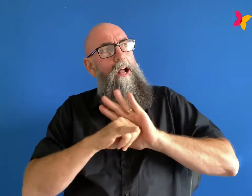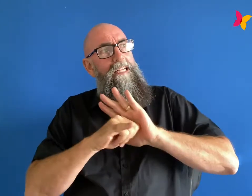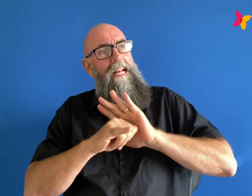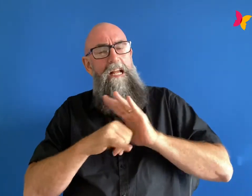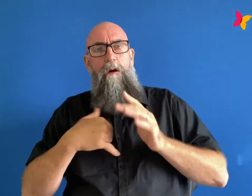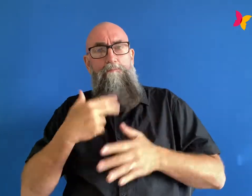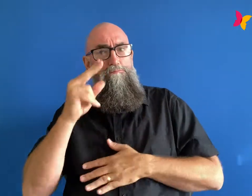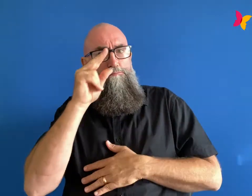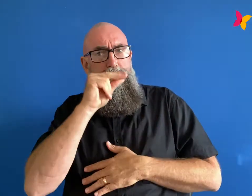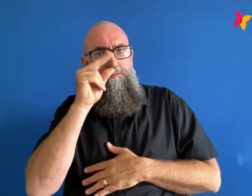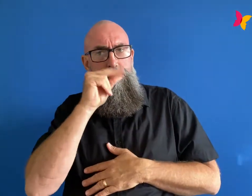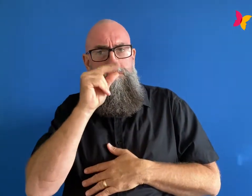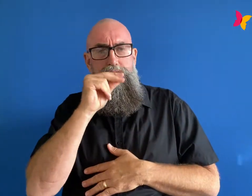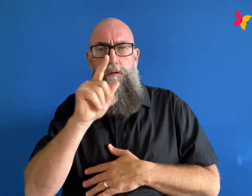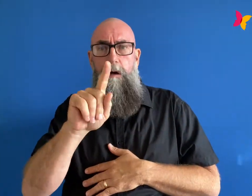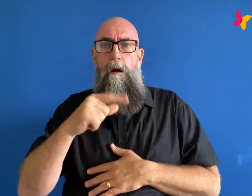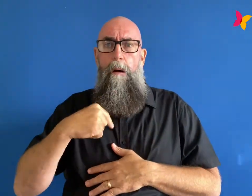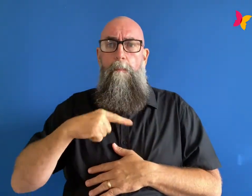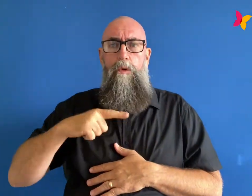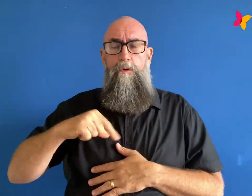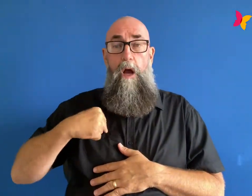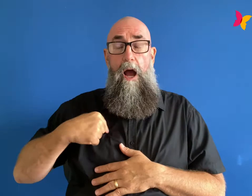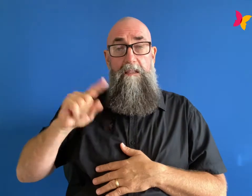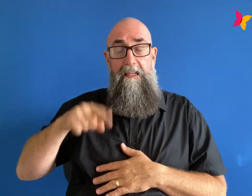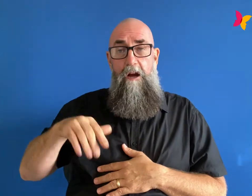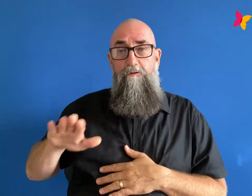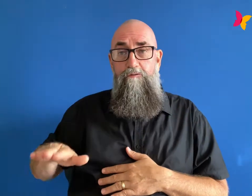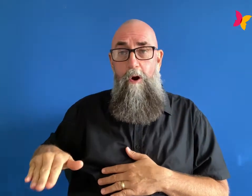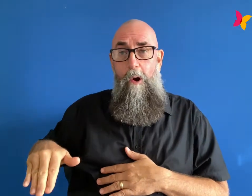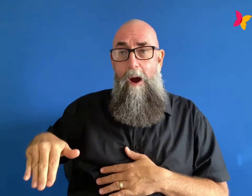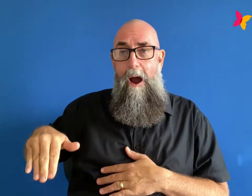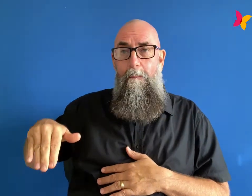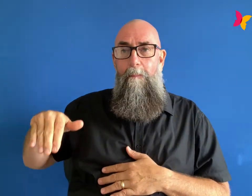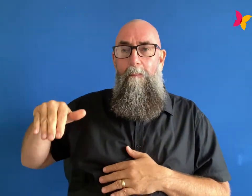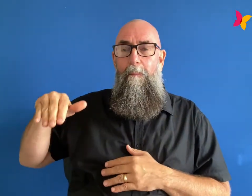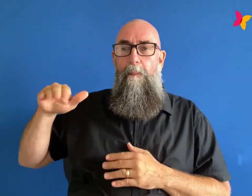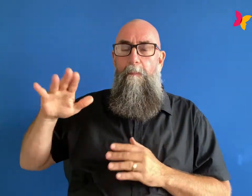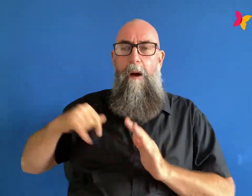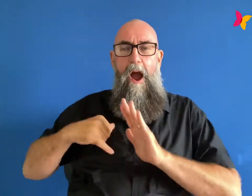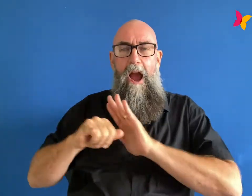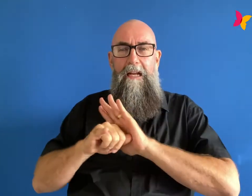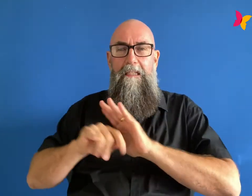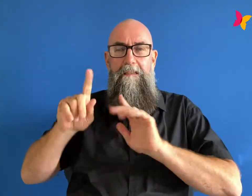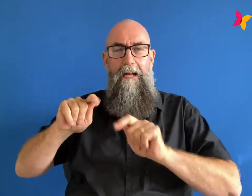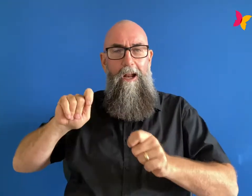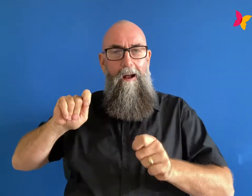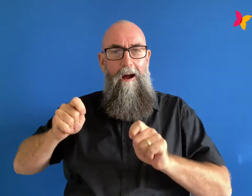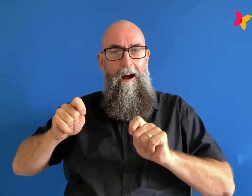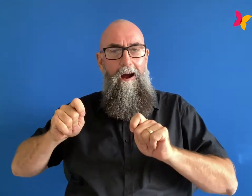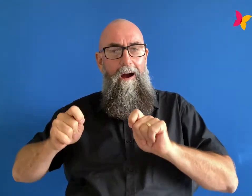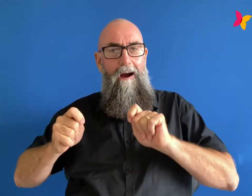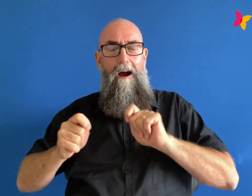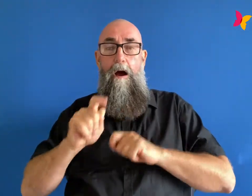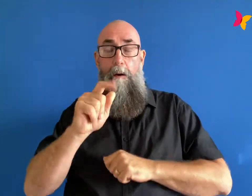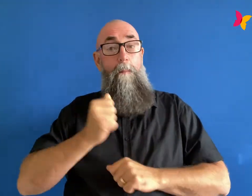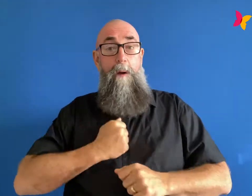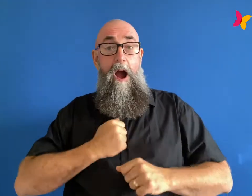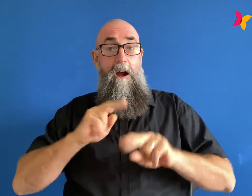grown up in it it kind of gradually happened as i grew up and in my family particularly everyone else was